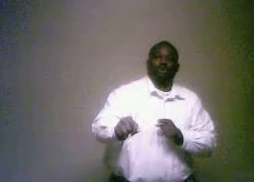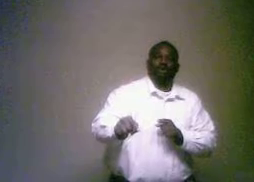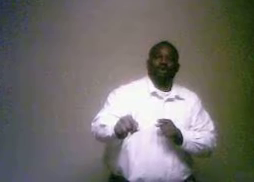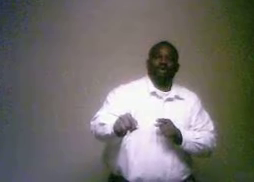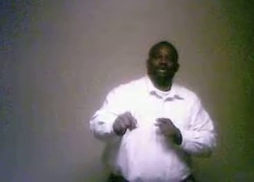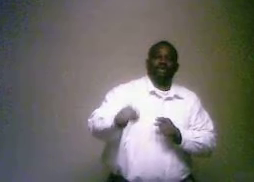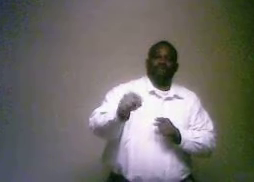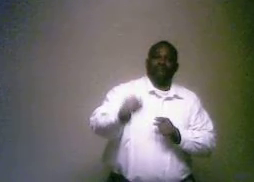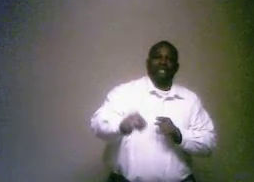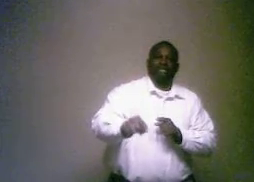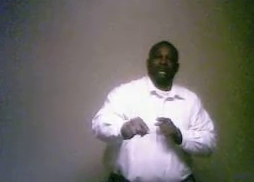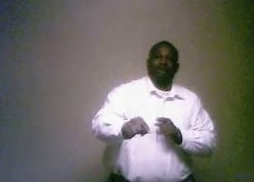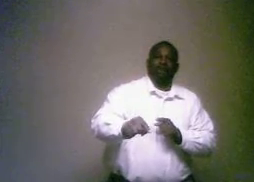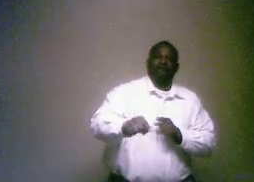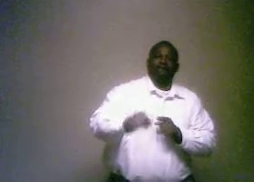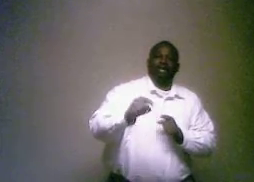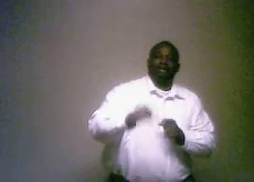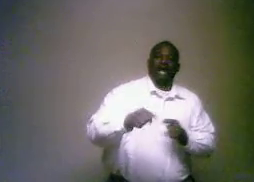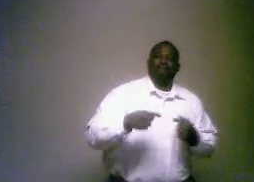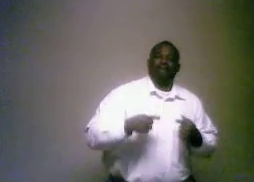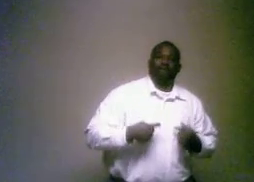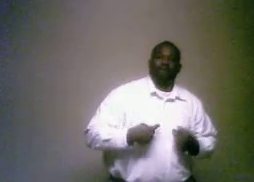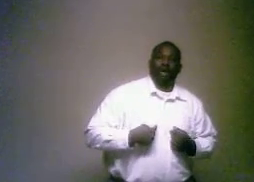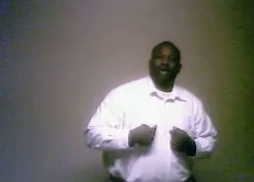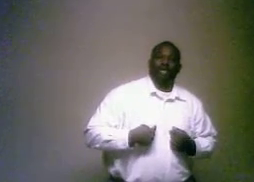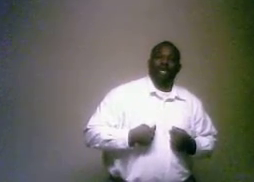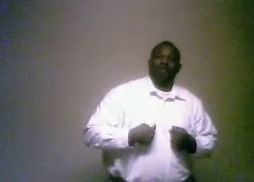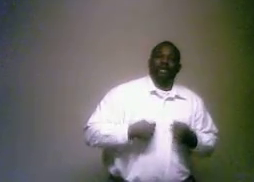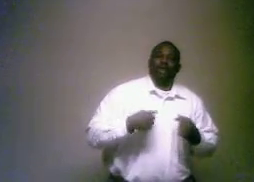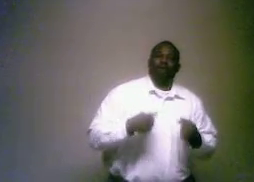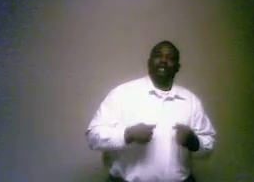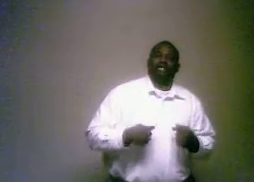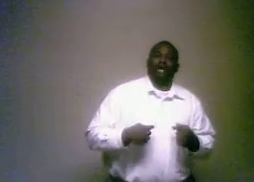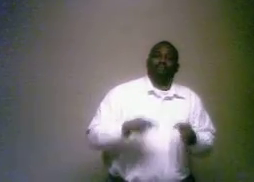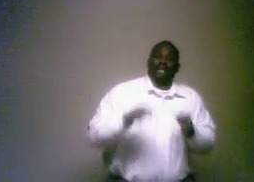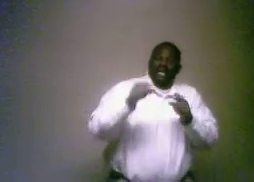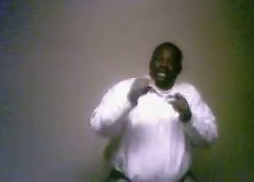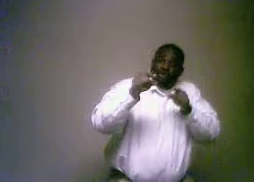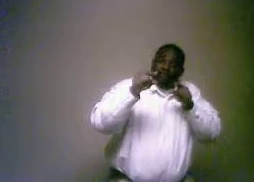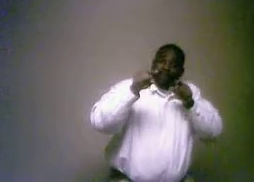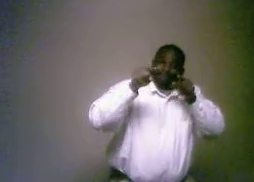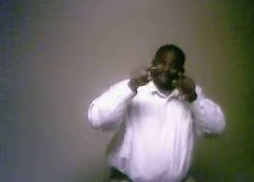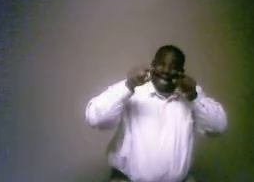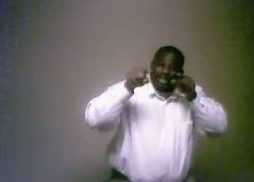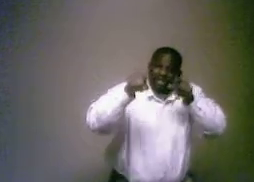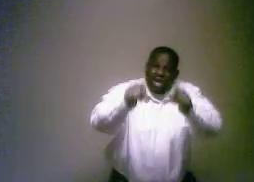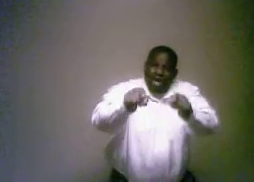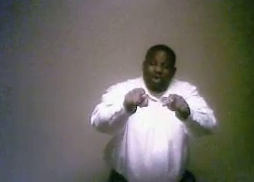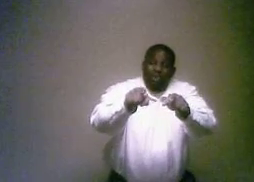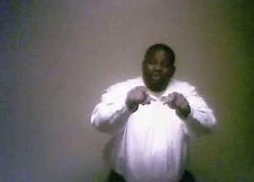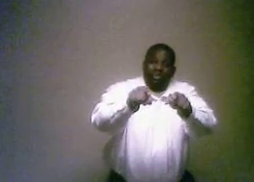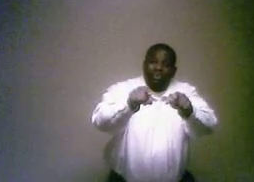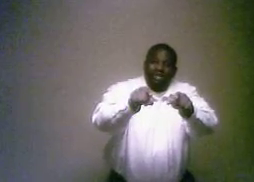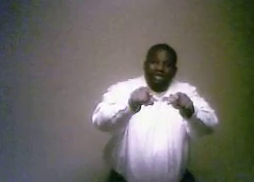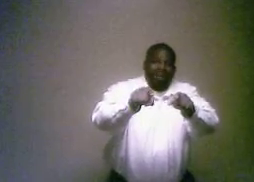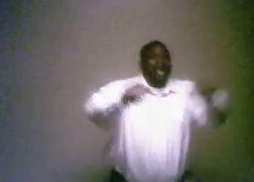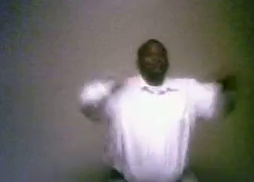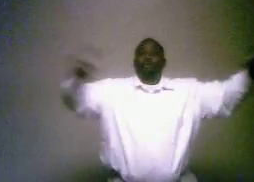You're my disciple. You're look, I'm not the one. When that one comes, he's going to baptize you, not the